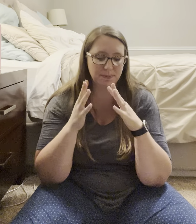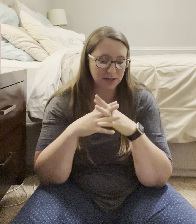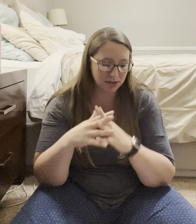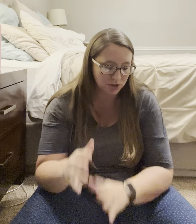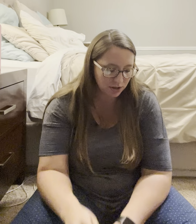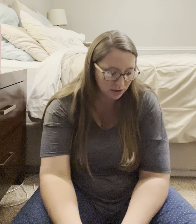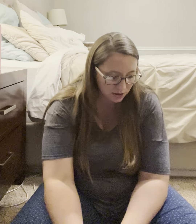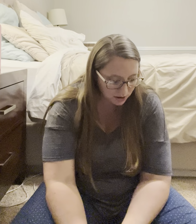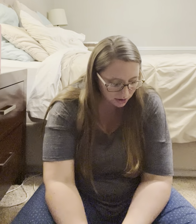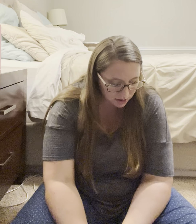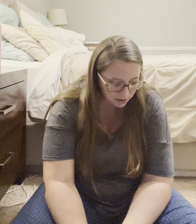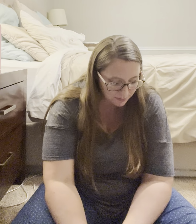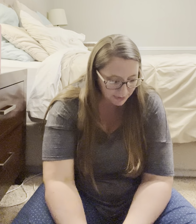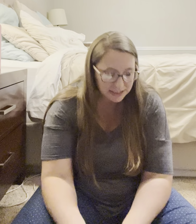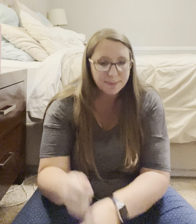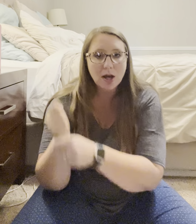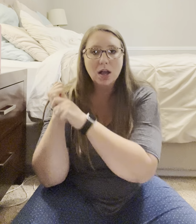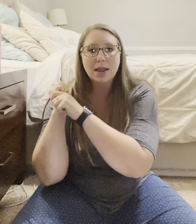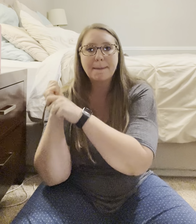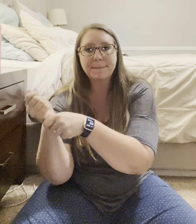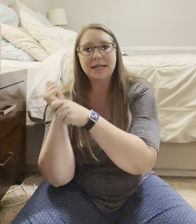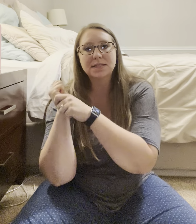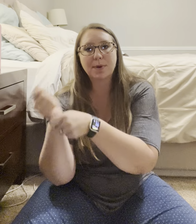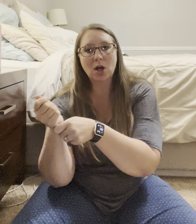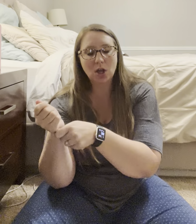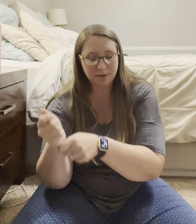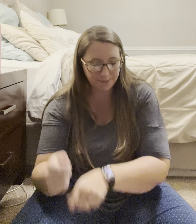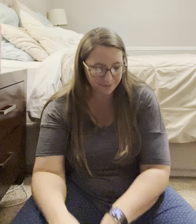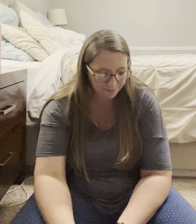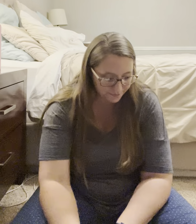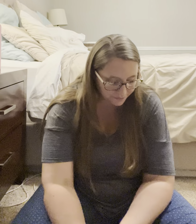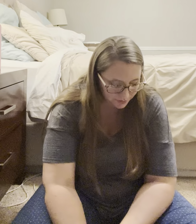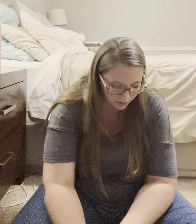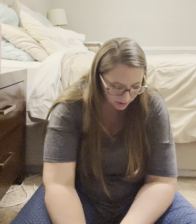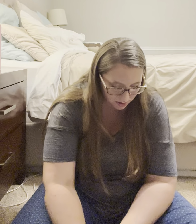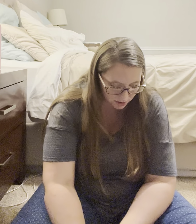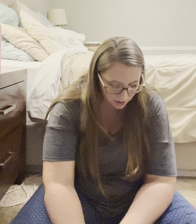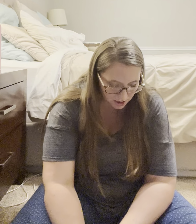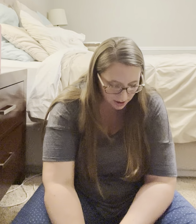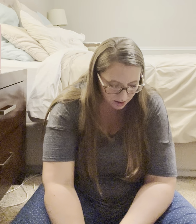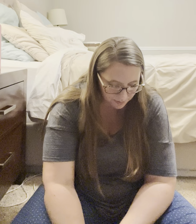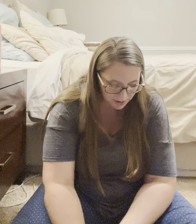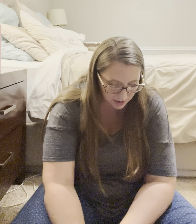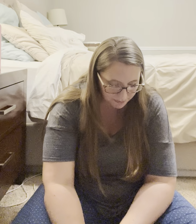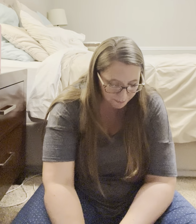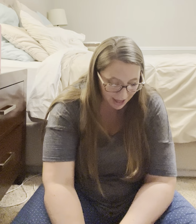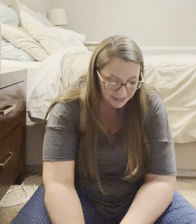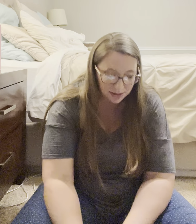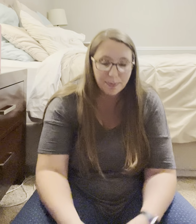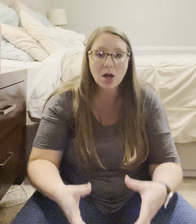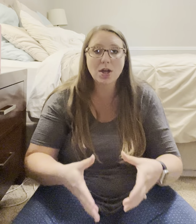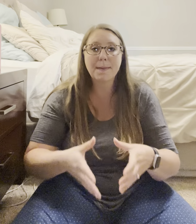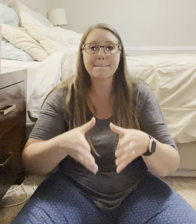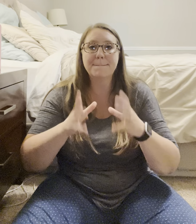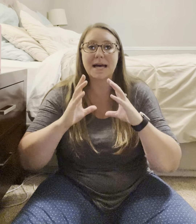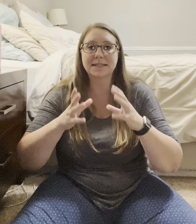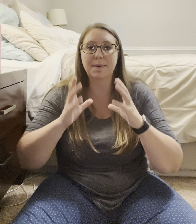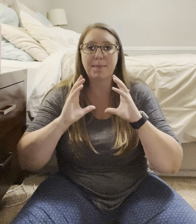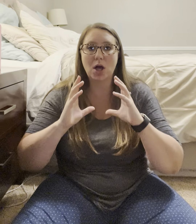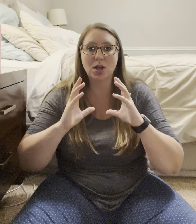up against each other. Baseball. Baseball. Um, basketball. Basketball.